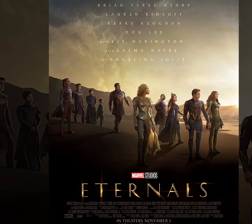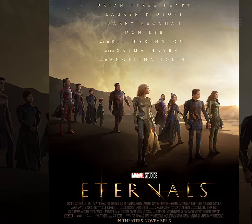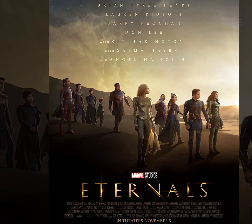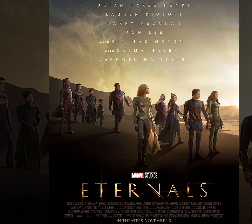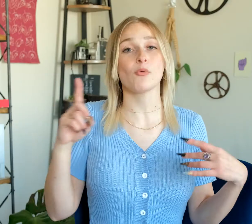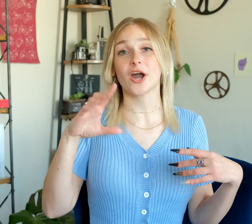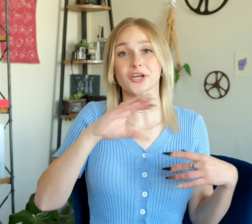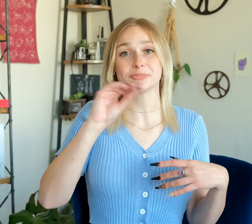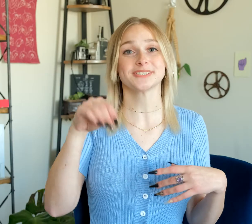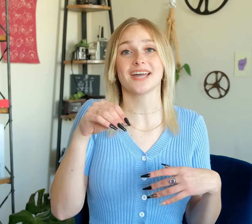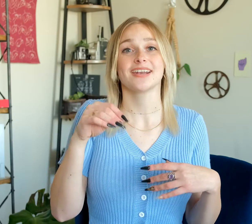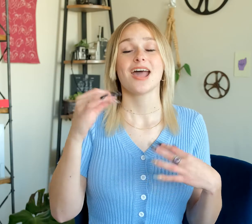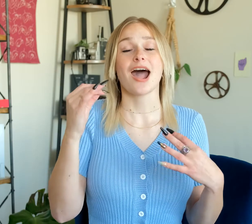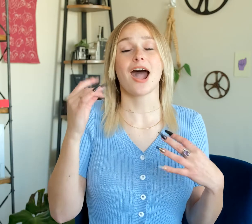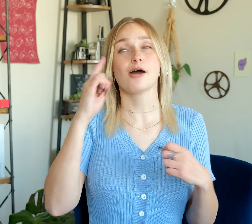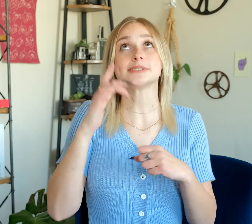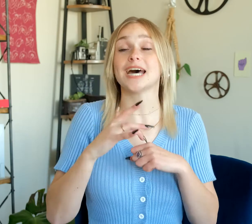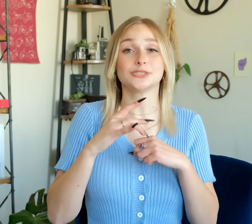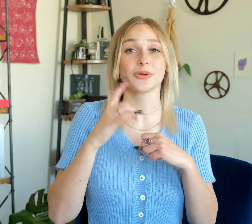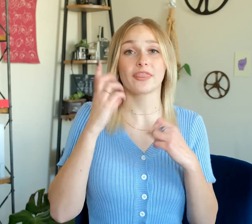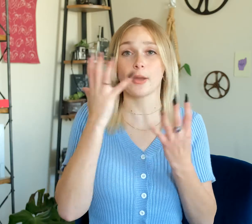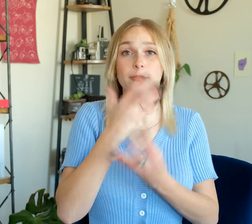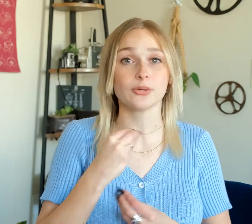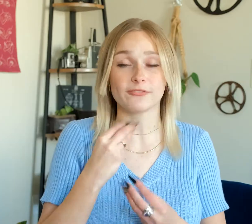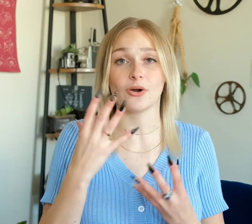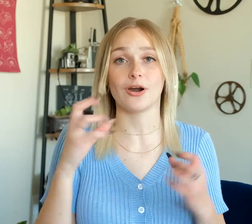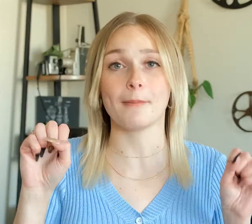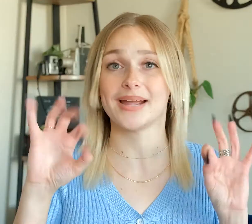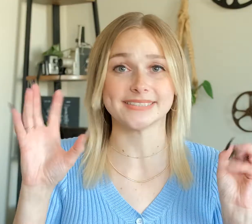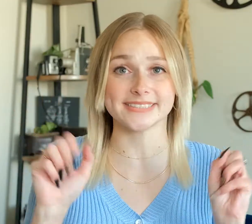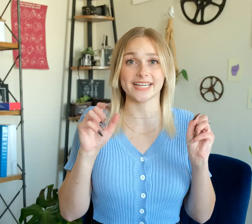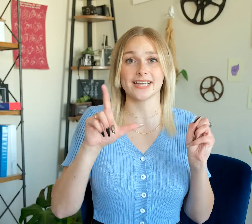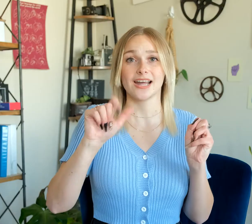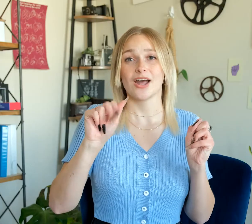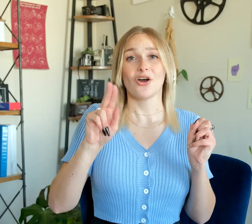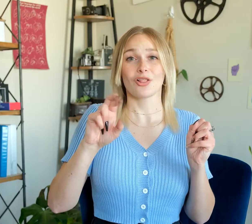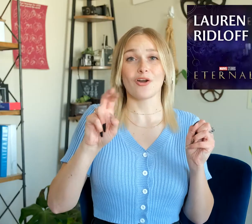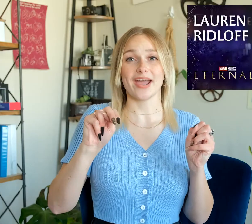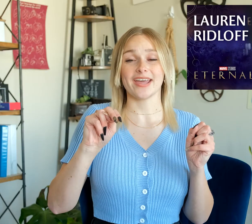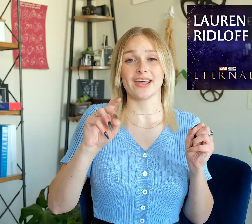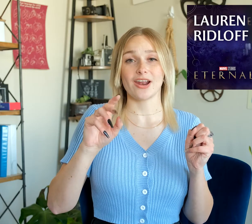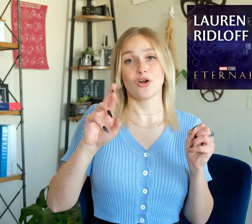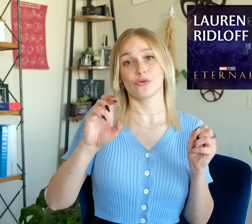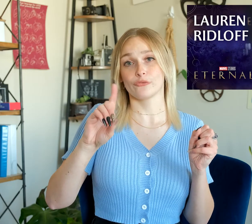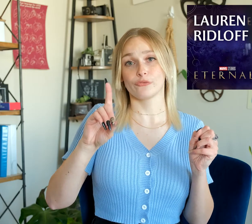I'm 100% obsessed with the beautiful, male say, Lauren Briloff.